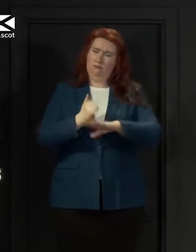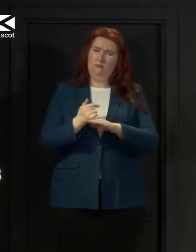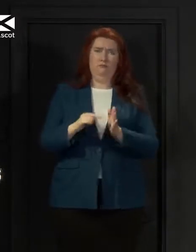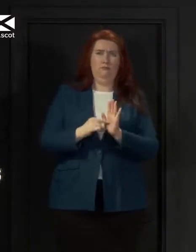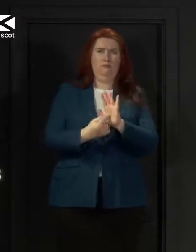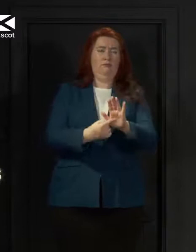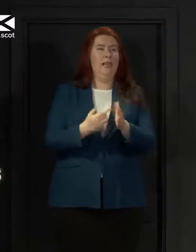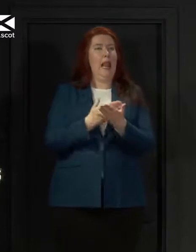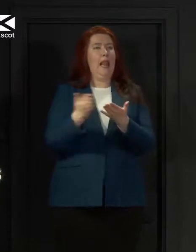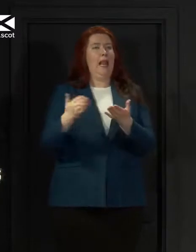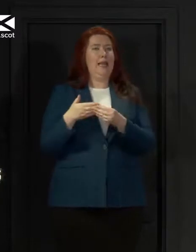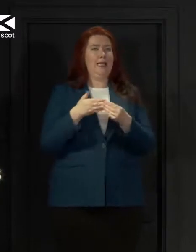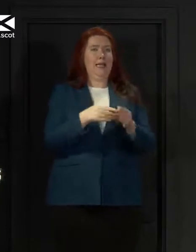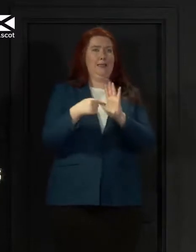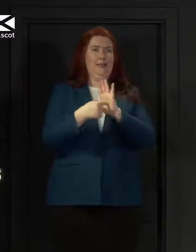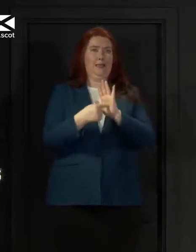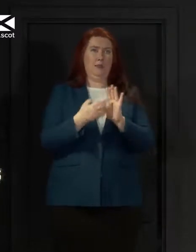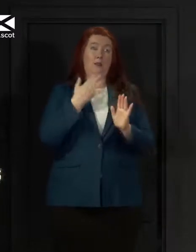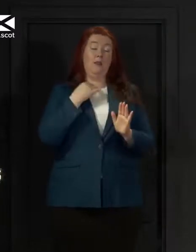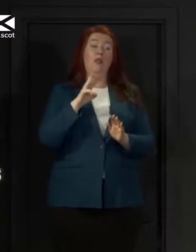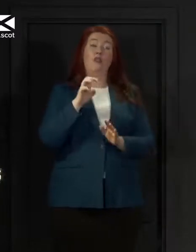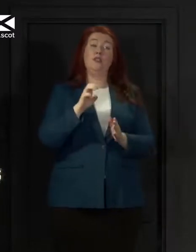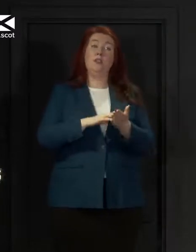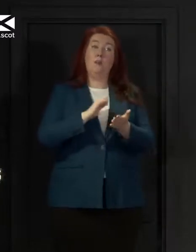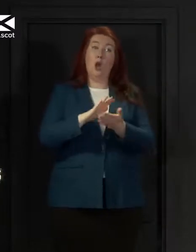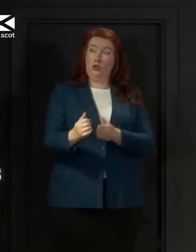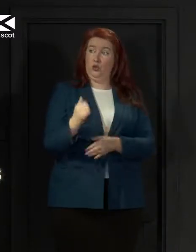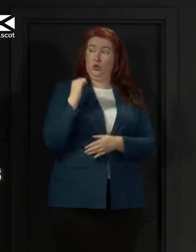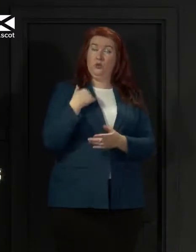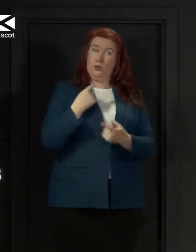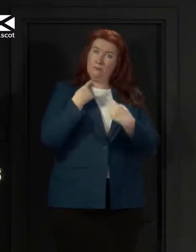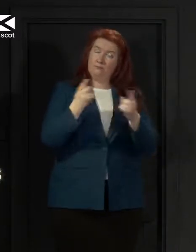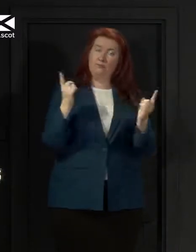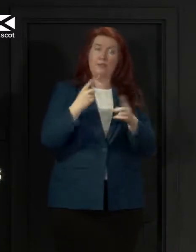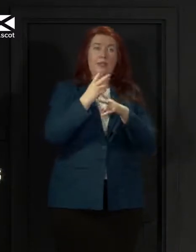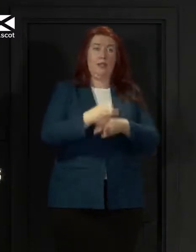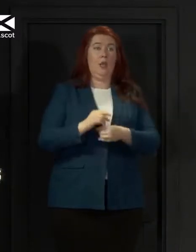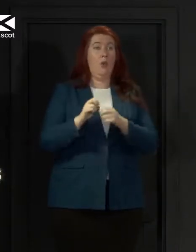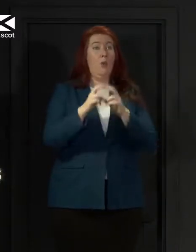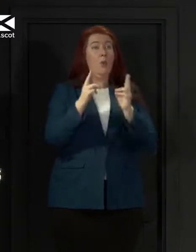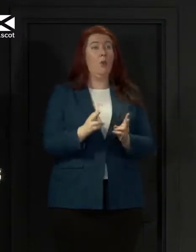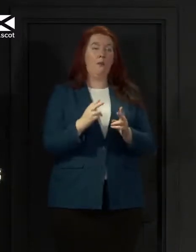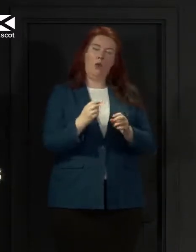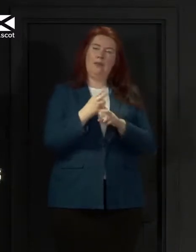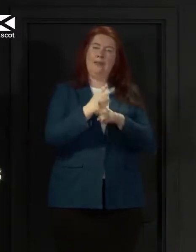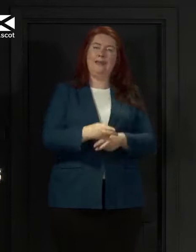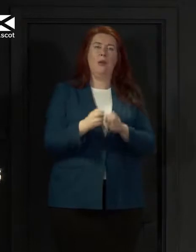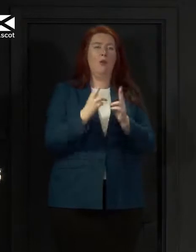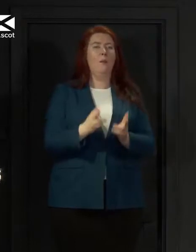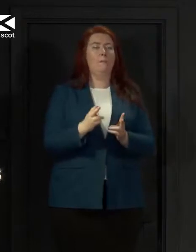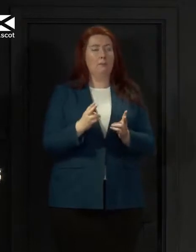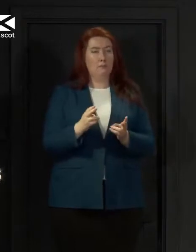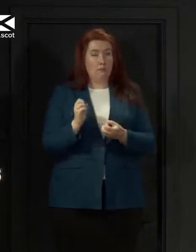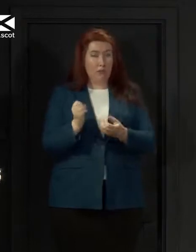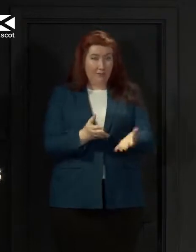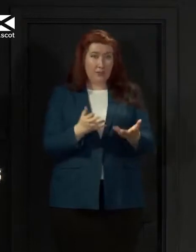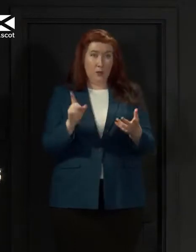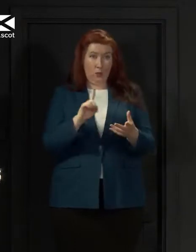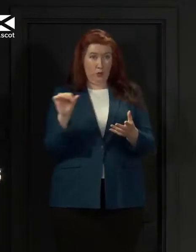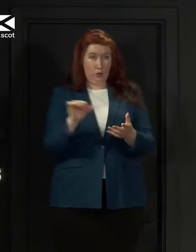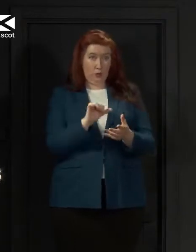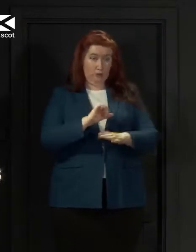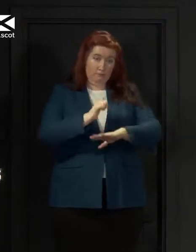about what we were asking care home and care home providers to do to keep their residents safe.